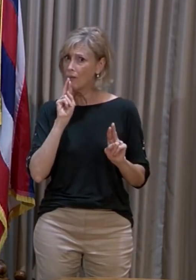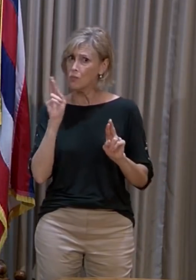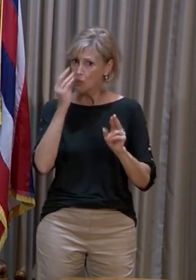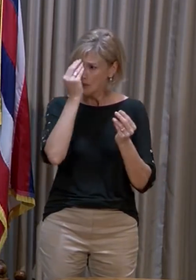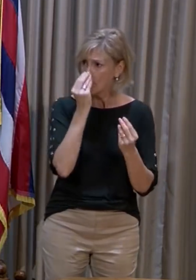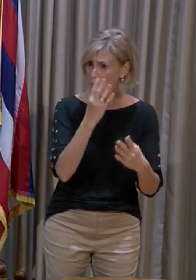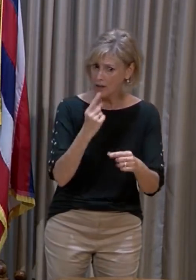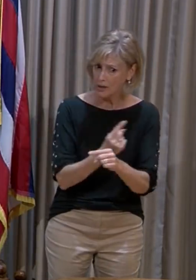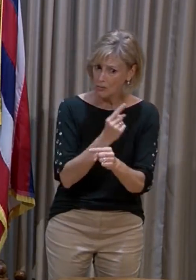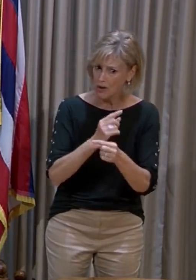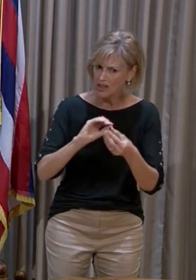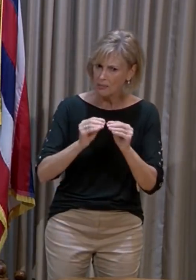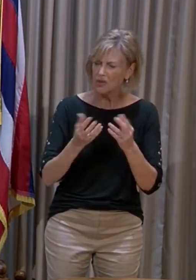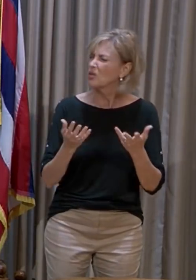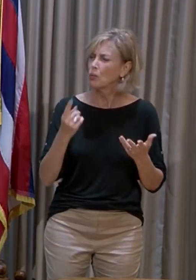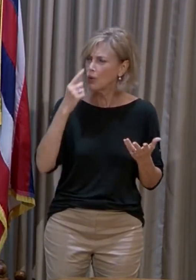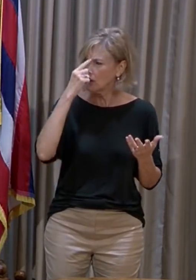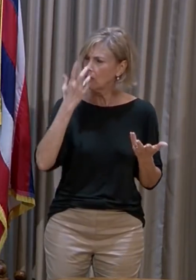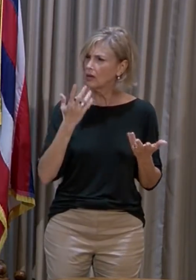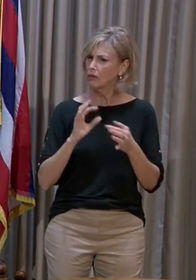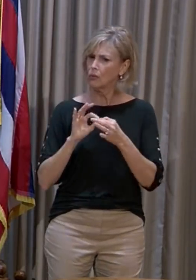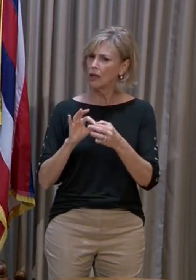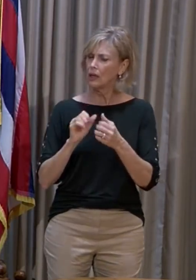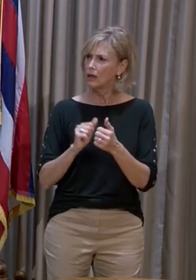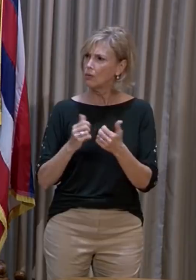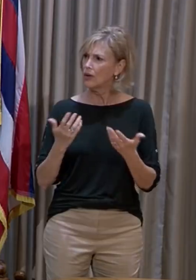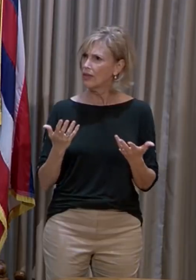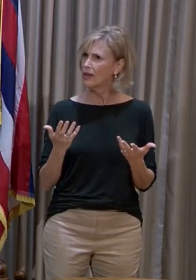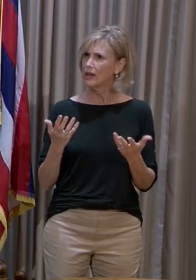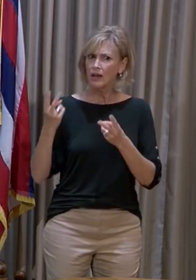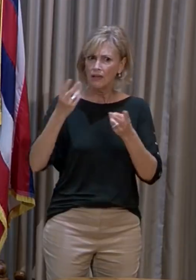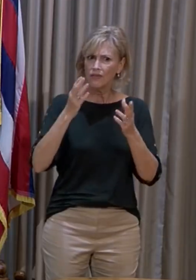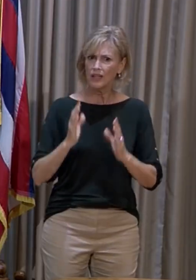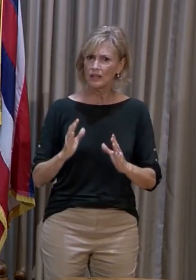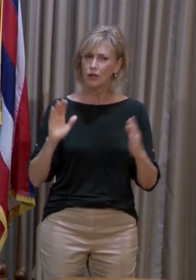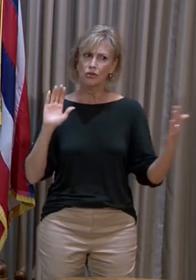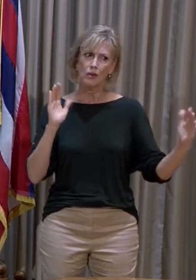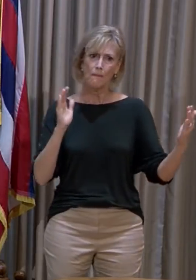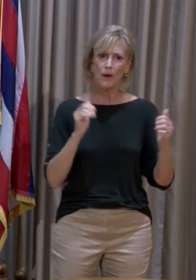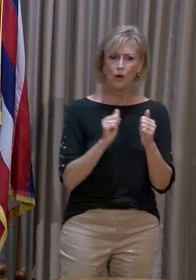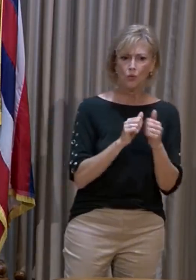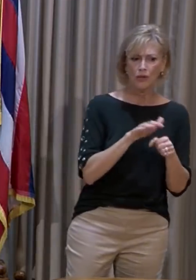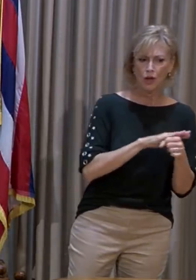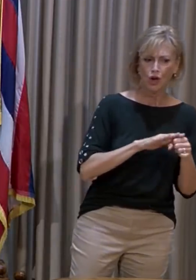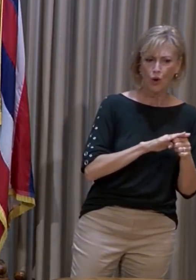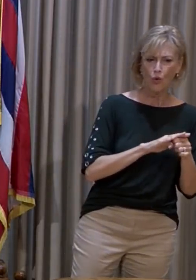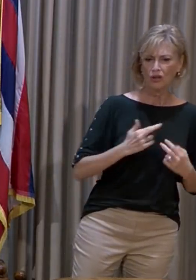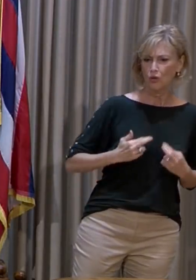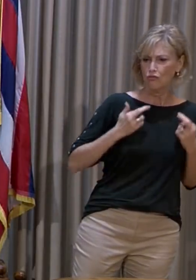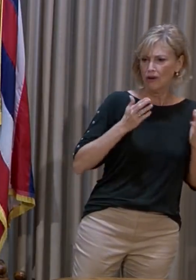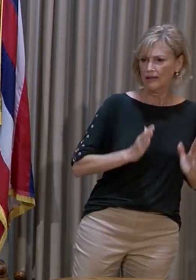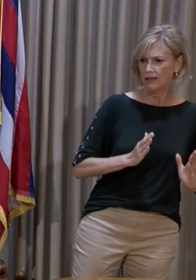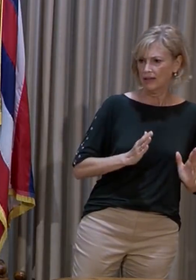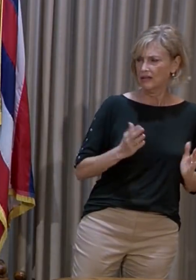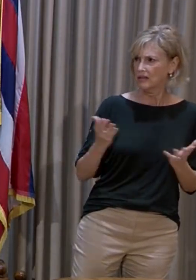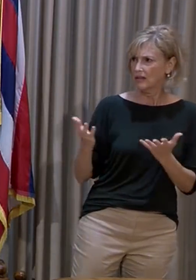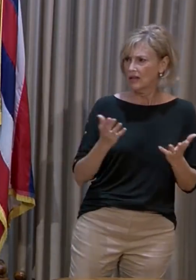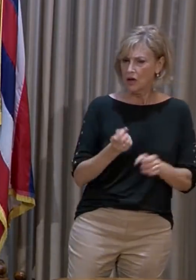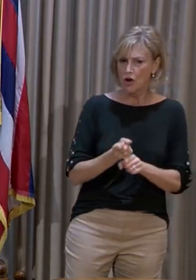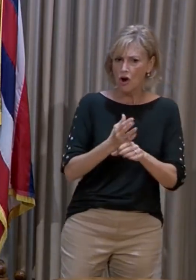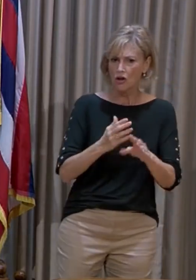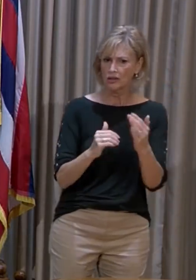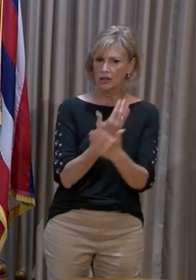Or where do things stand in terms of visitors versus locals as the cause of new cases?